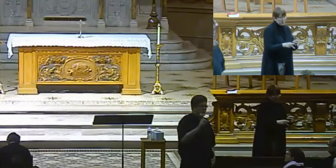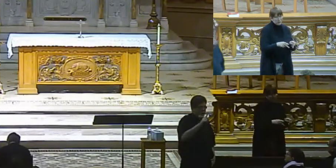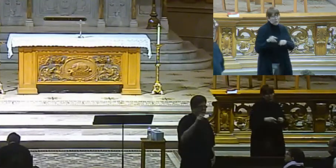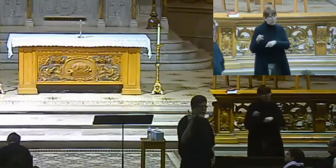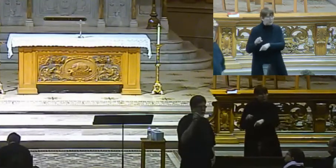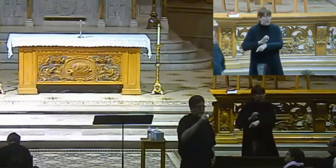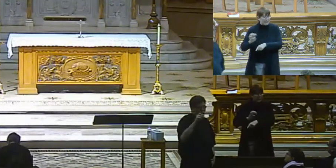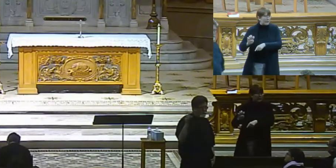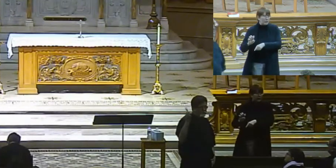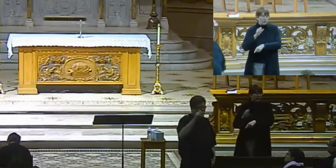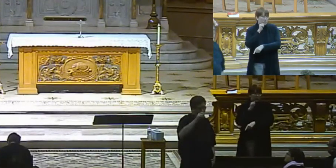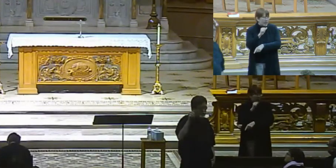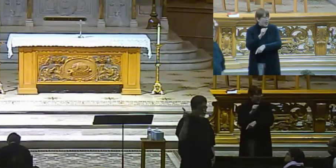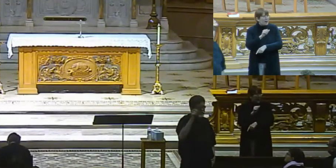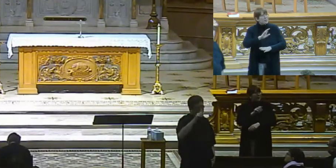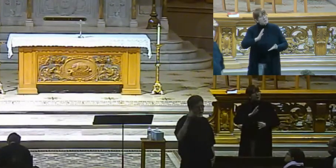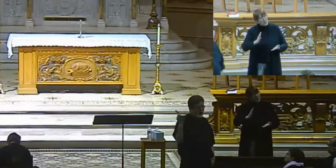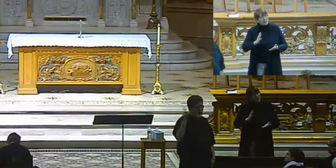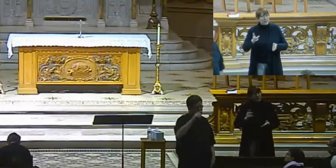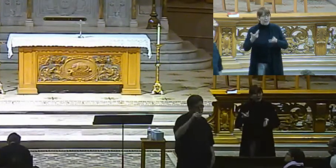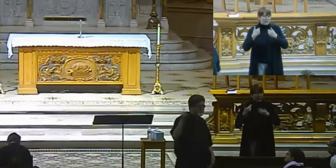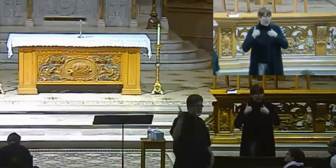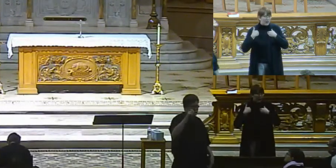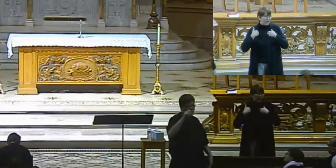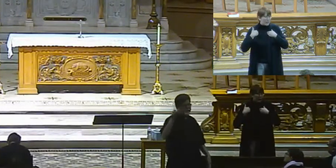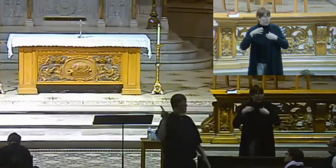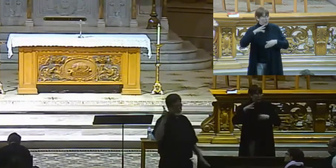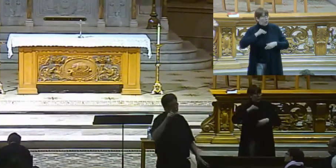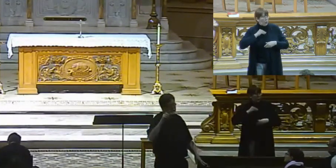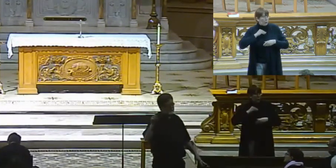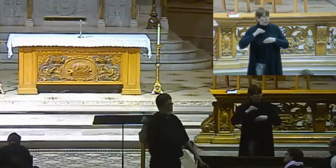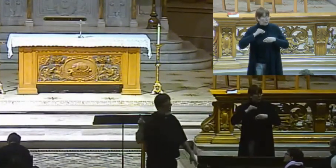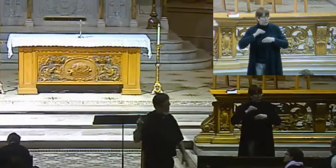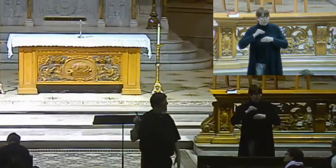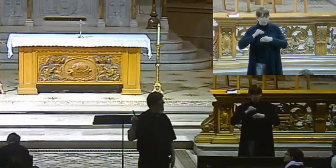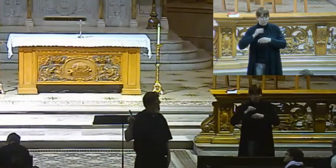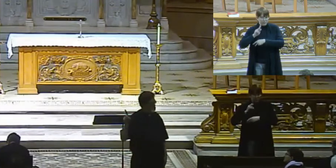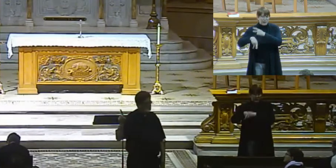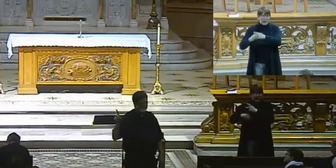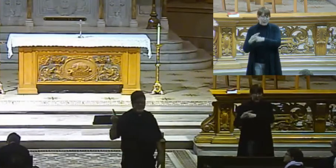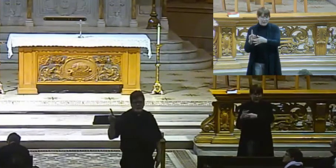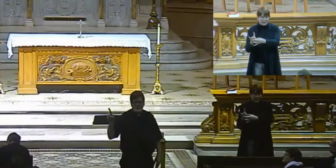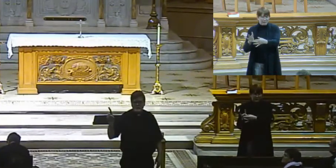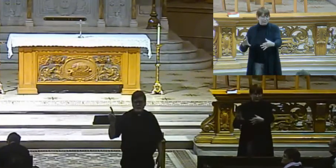that. They have had their own versions of disunity, right?